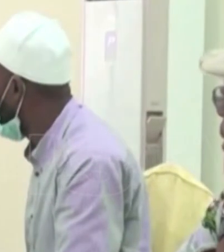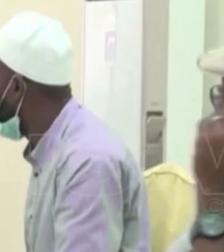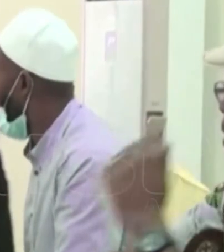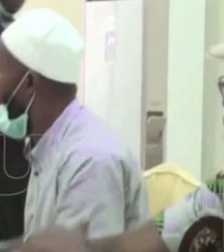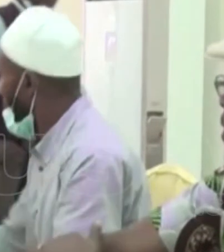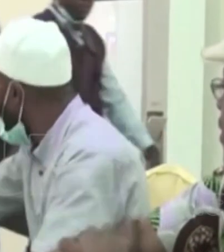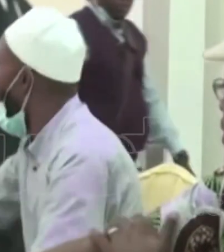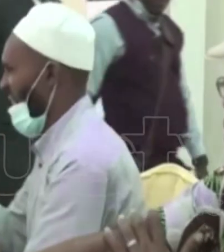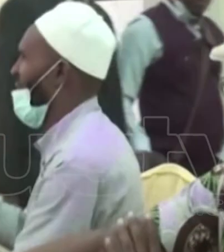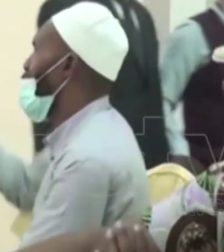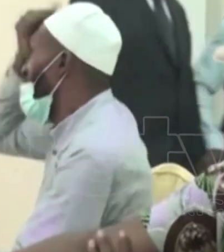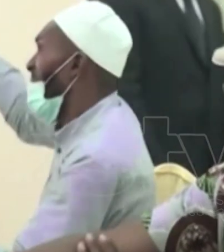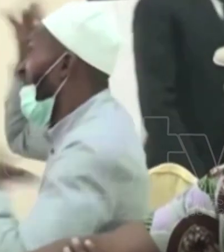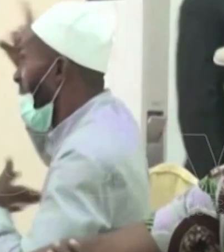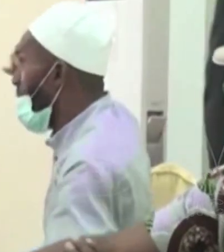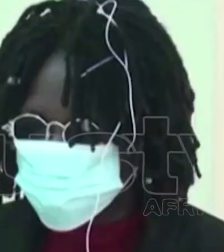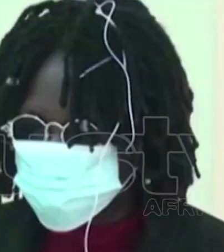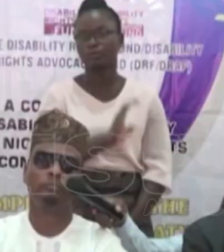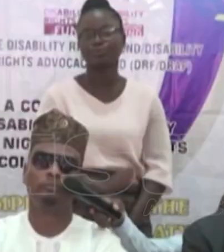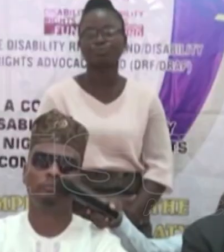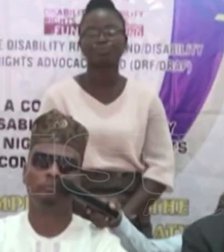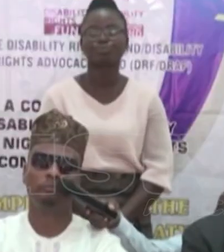and domestication being awaited.